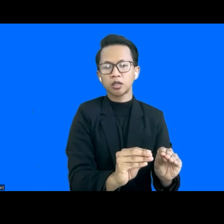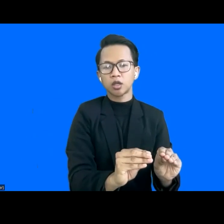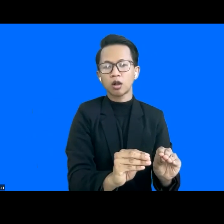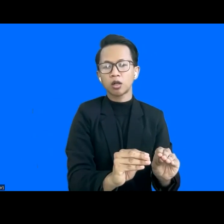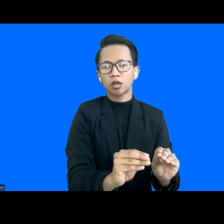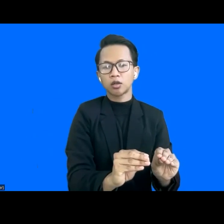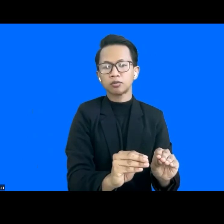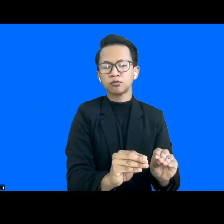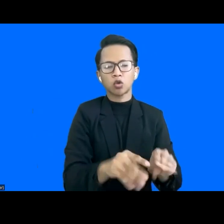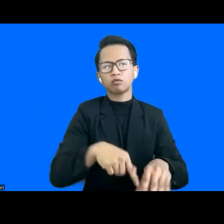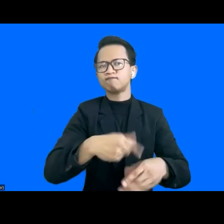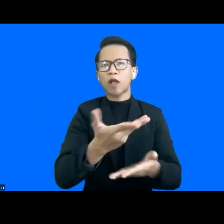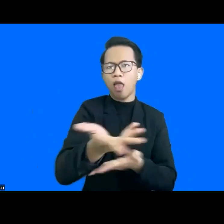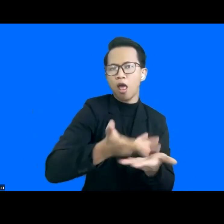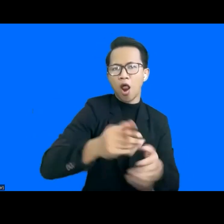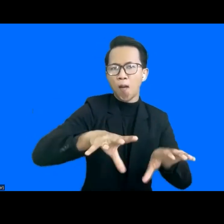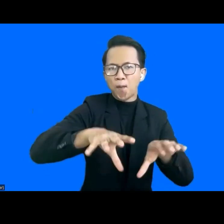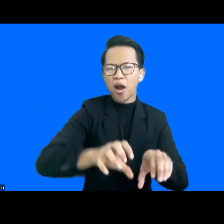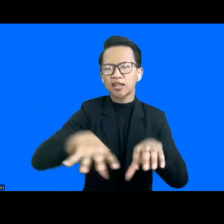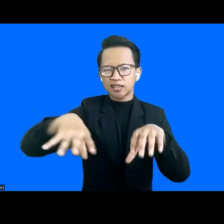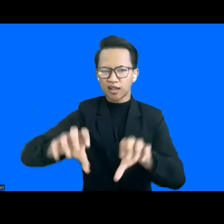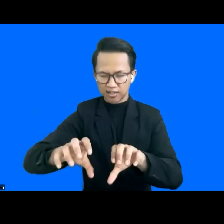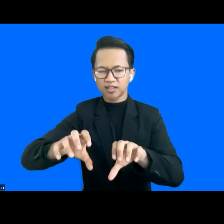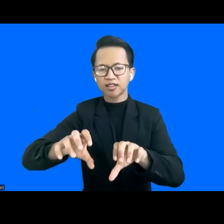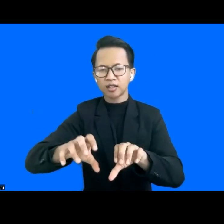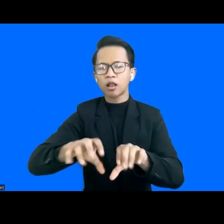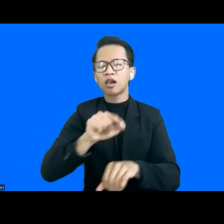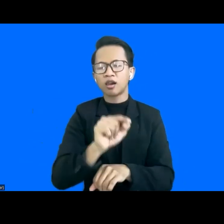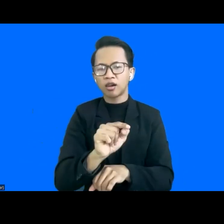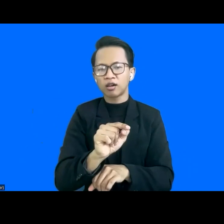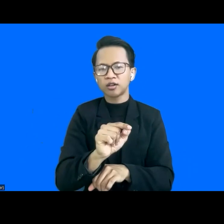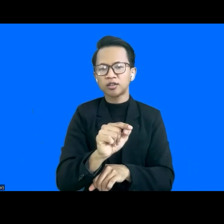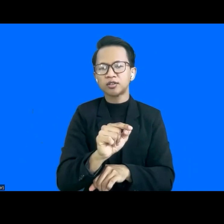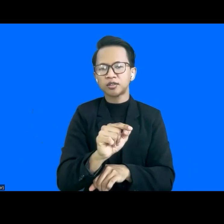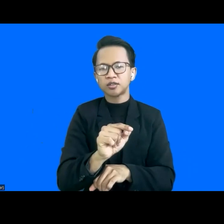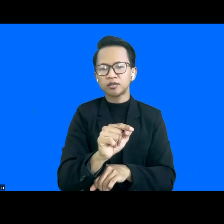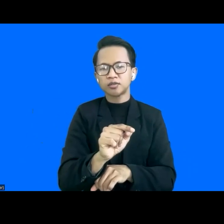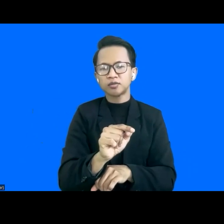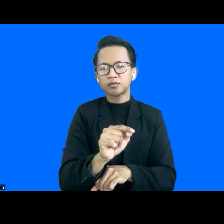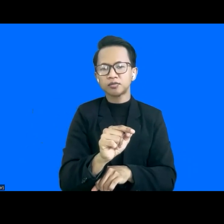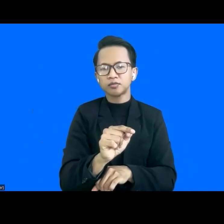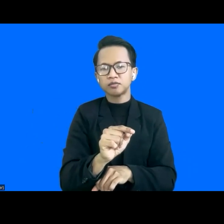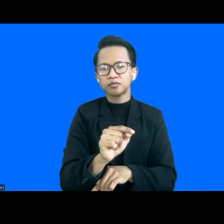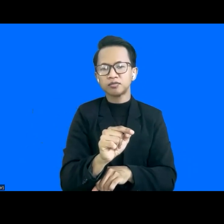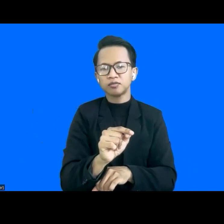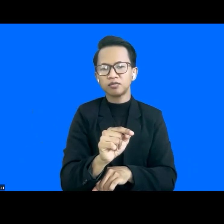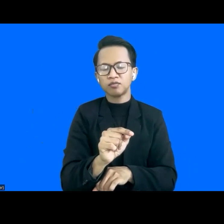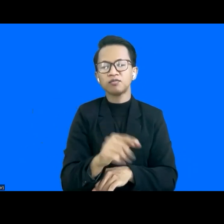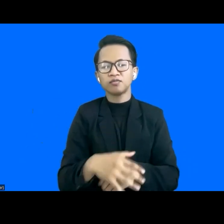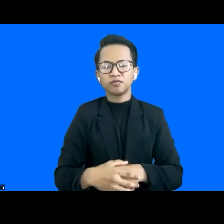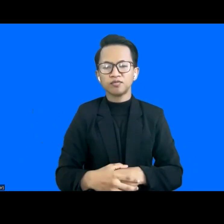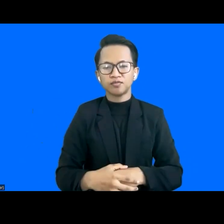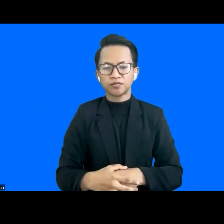massaging services. and that doesn't serve the demand in business sector anymore.